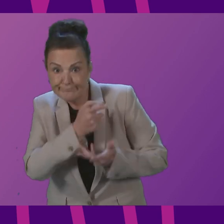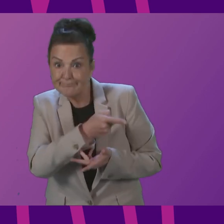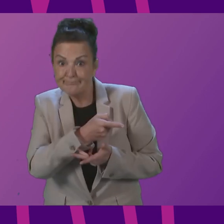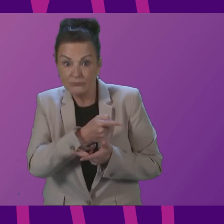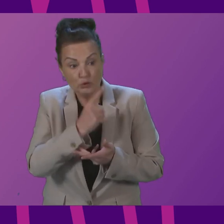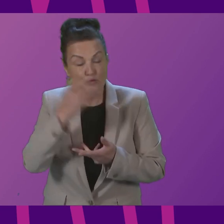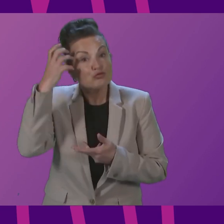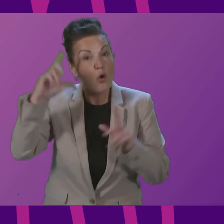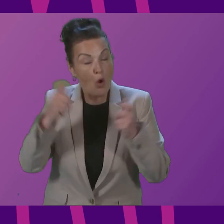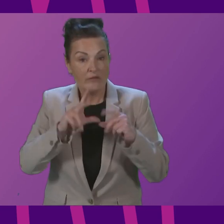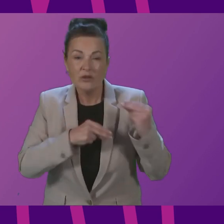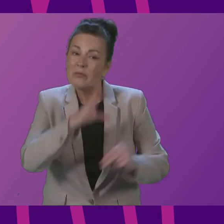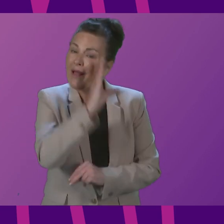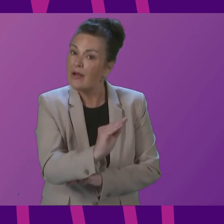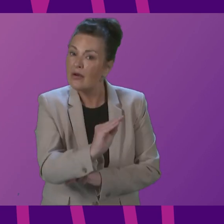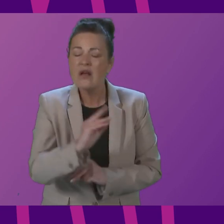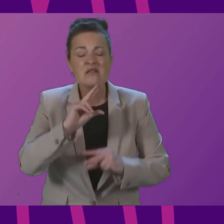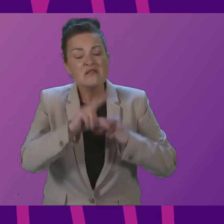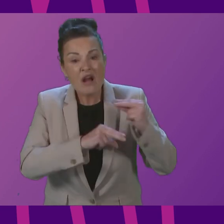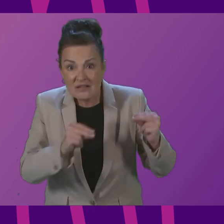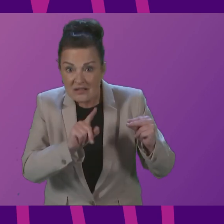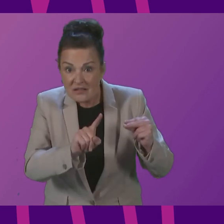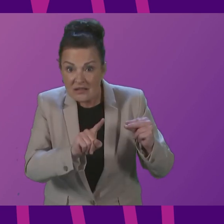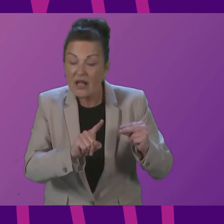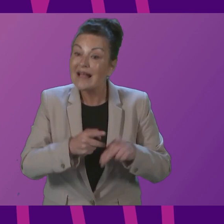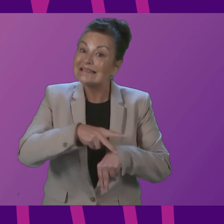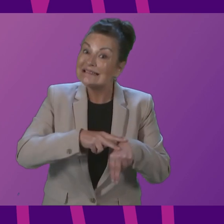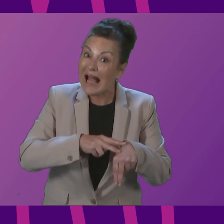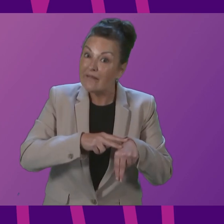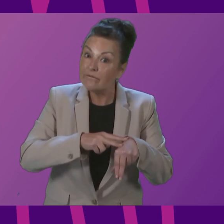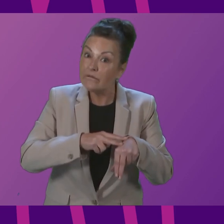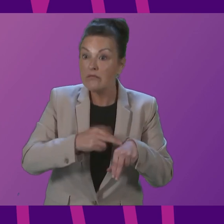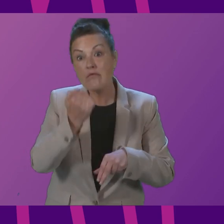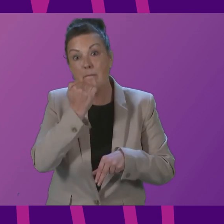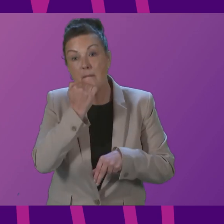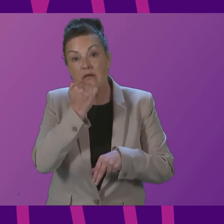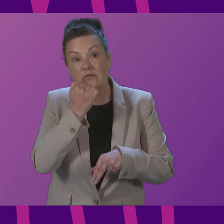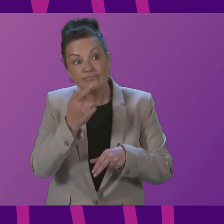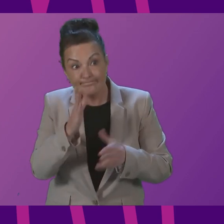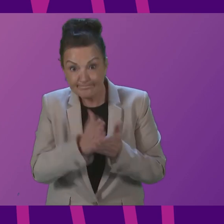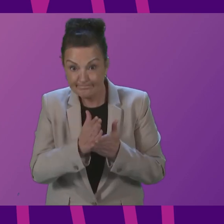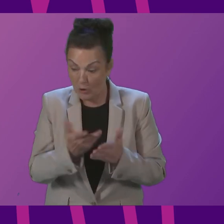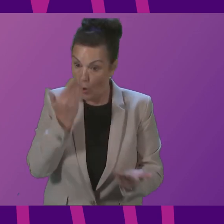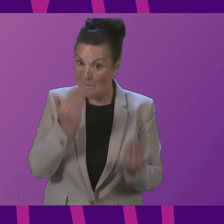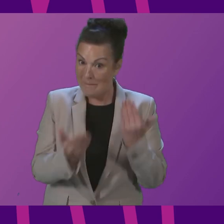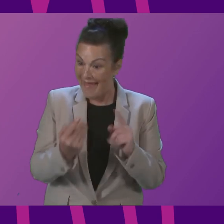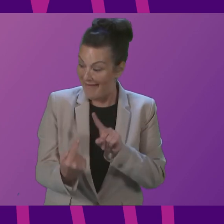O'Kane of course that nursing and staffing levels in the National Health Service are higher than they were when we came to office